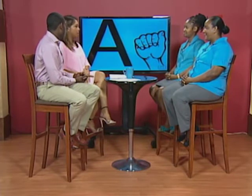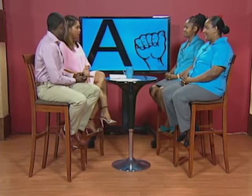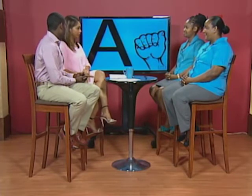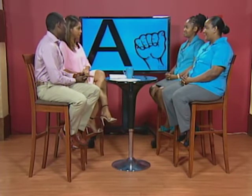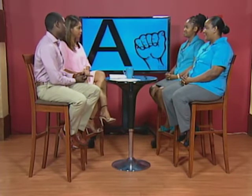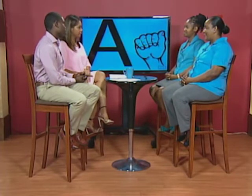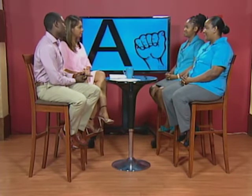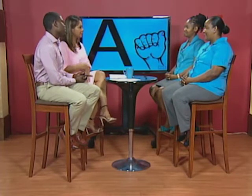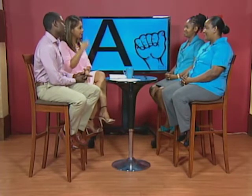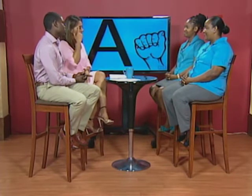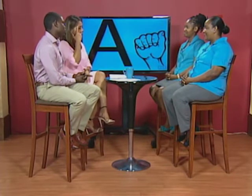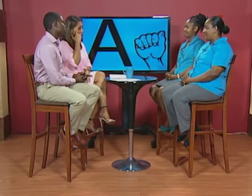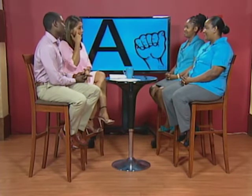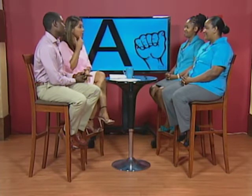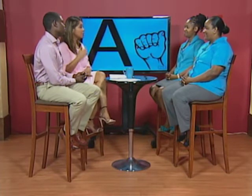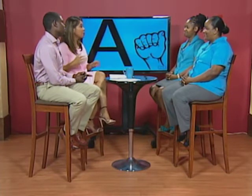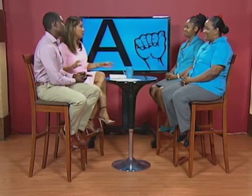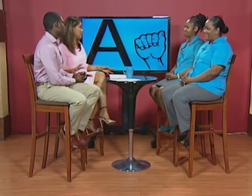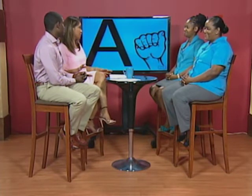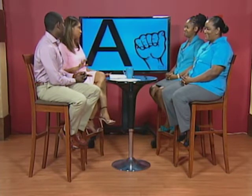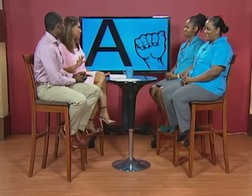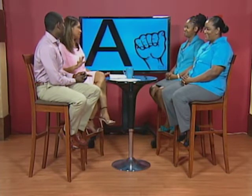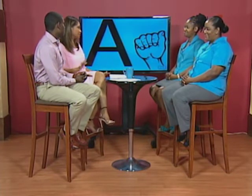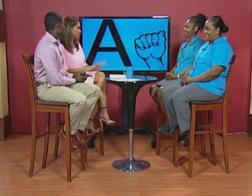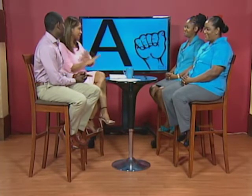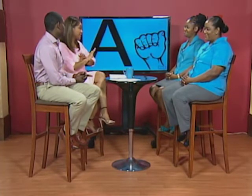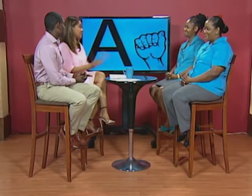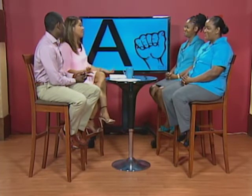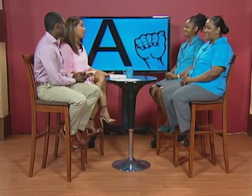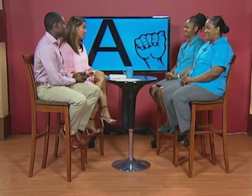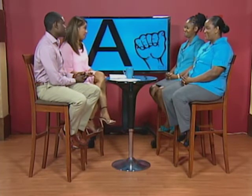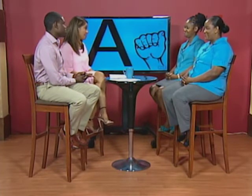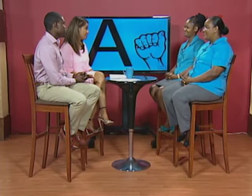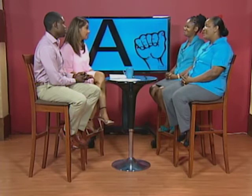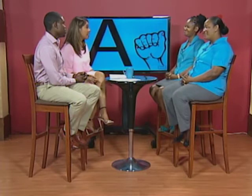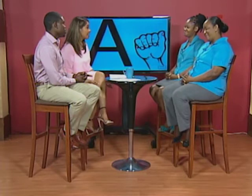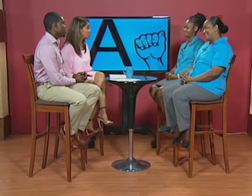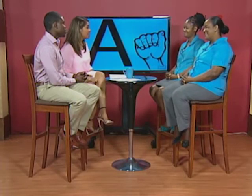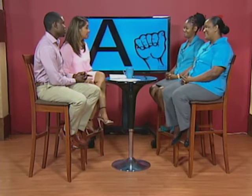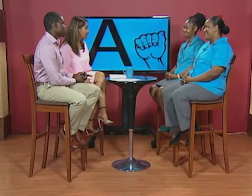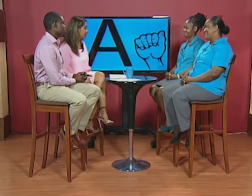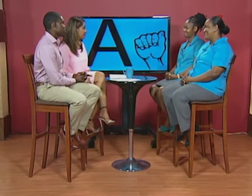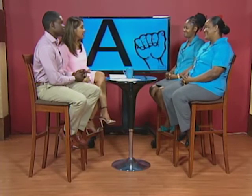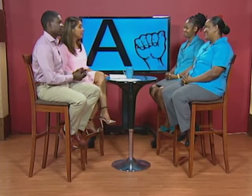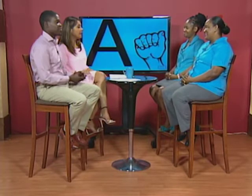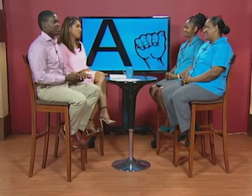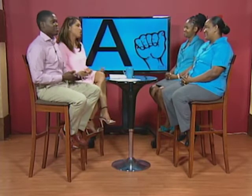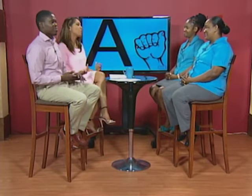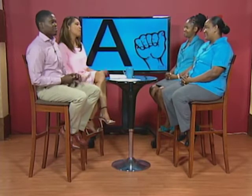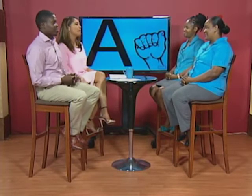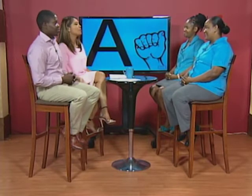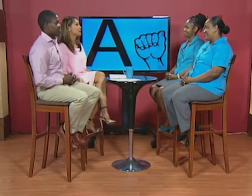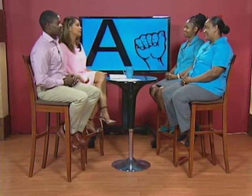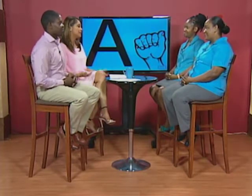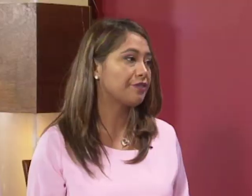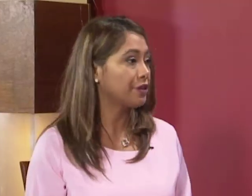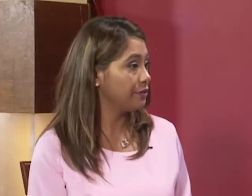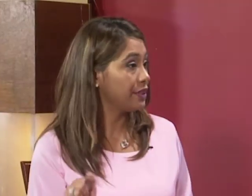hard right so that's what we're going to show them this morning that it's not hard it actually is it's just remembering the different the